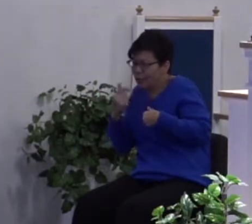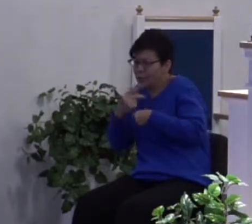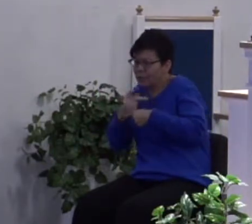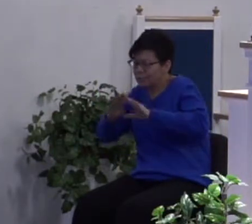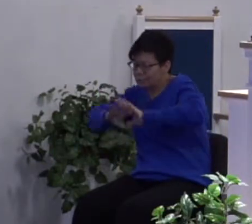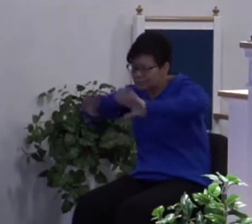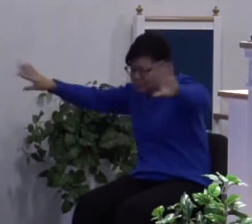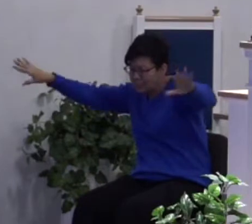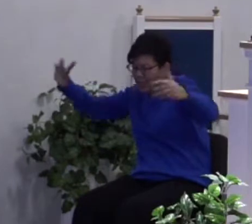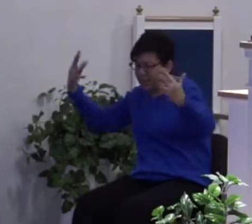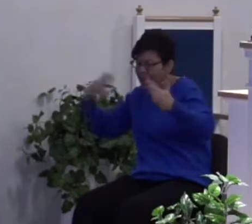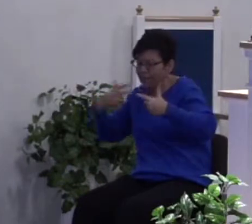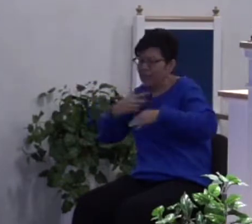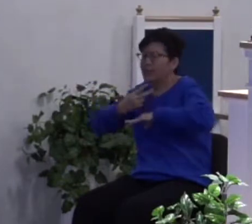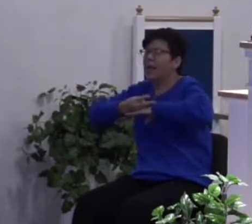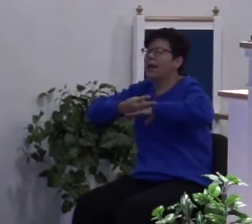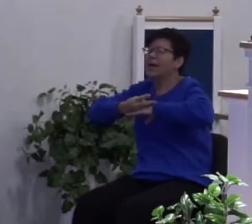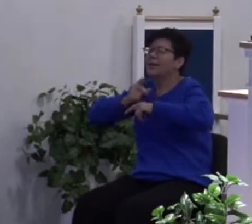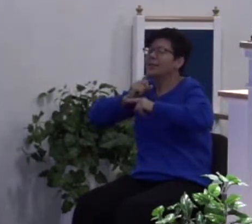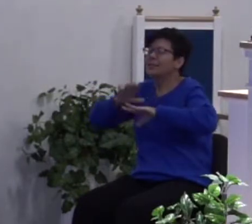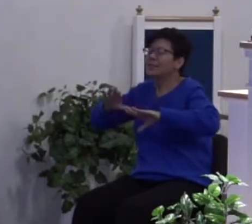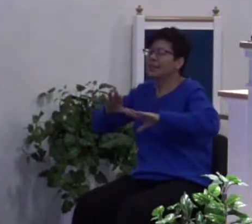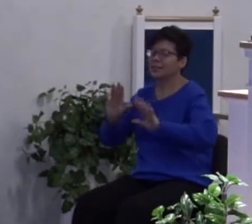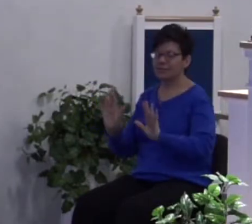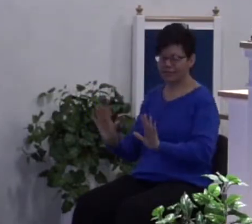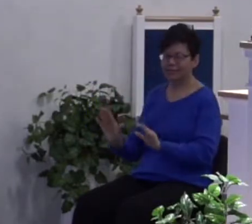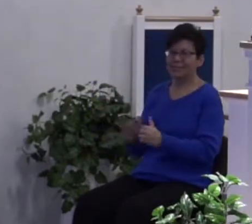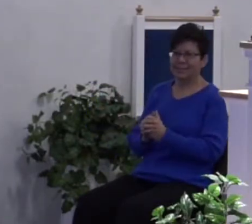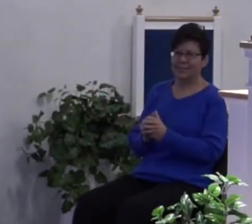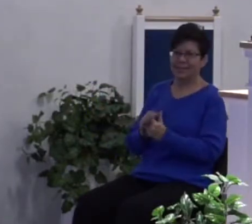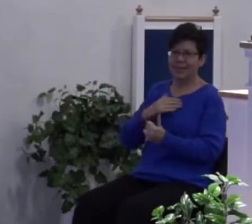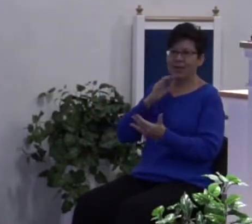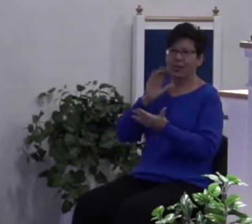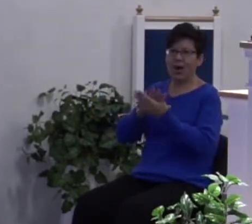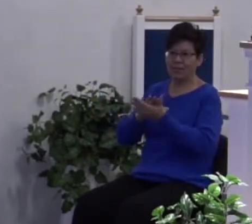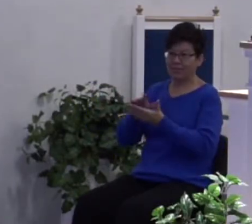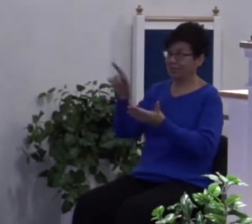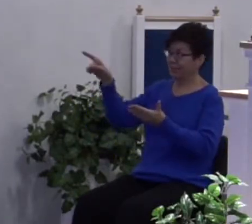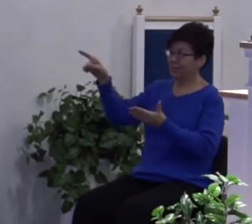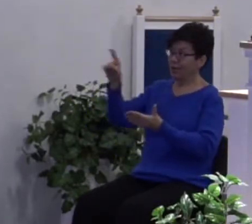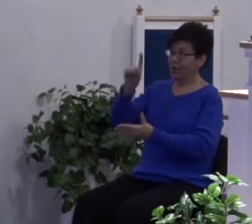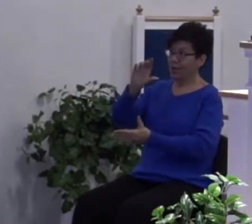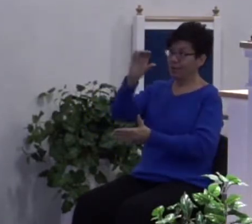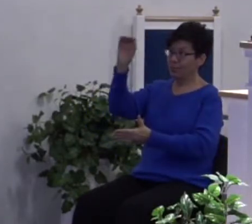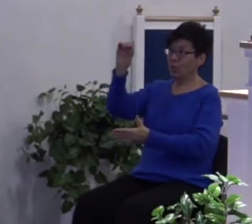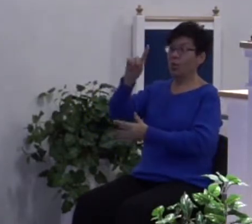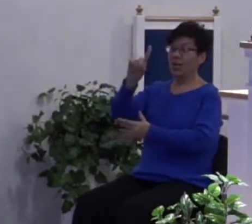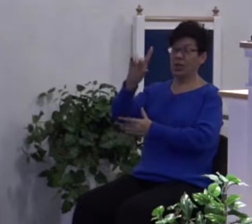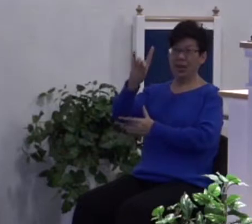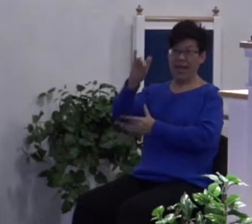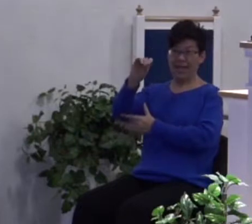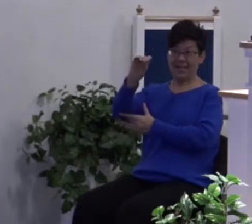let me lay somewhere real still and real quiet. And my wife is 180 degrees different than that.